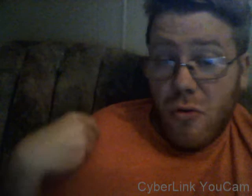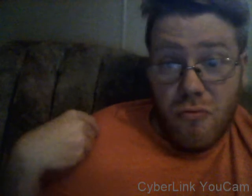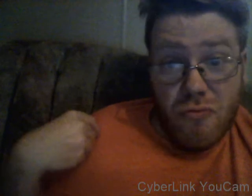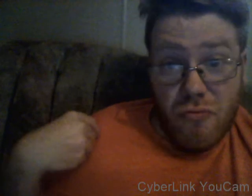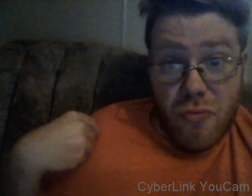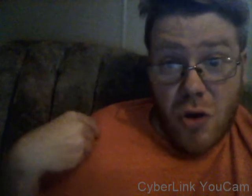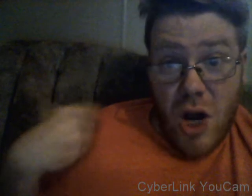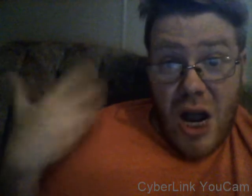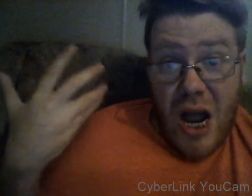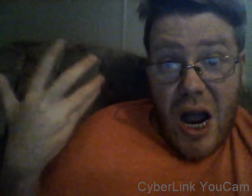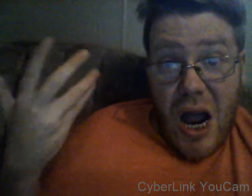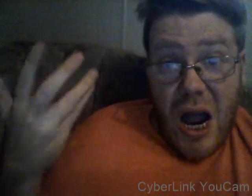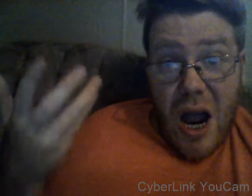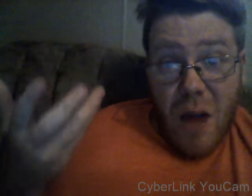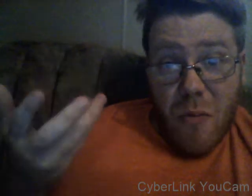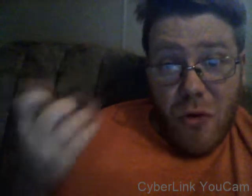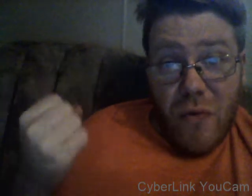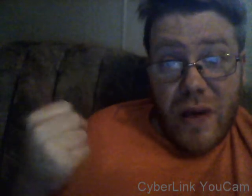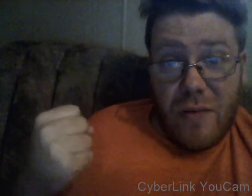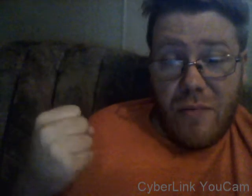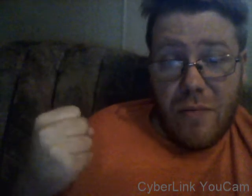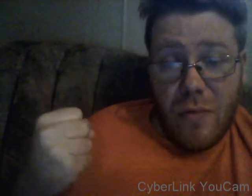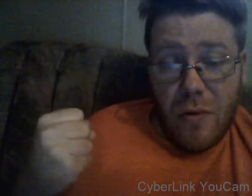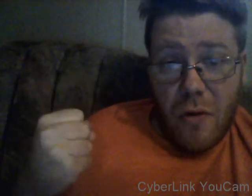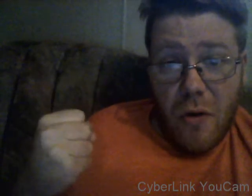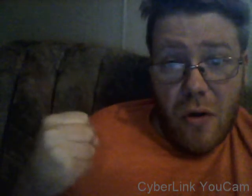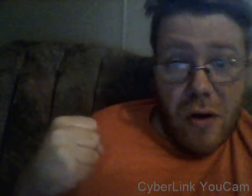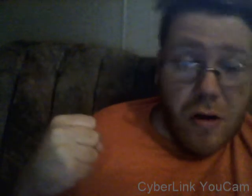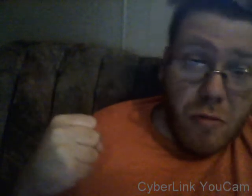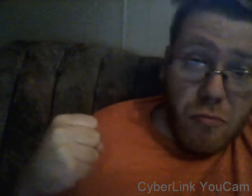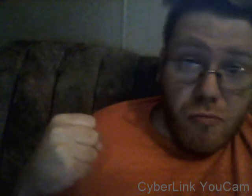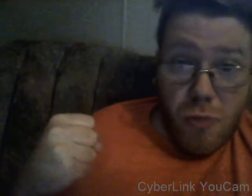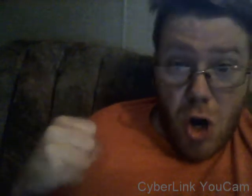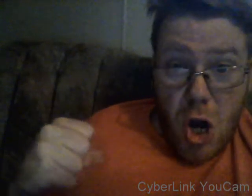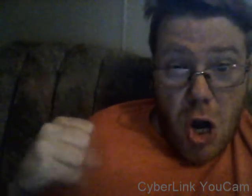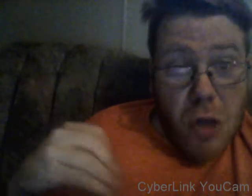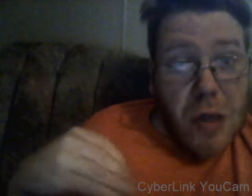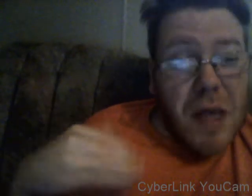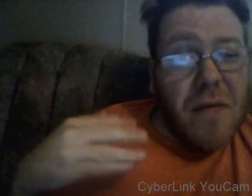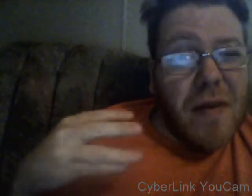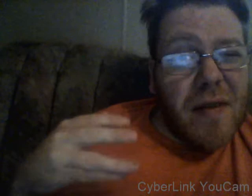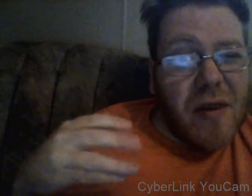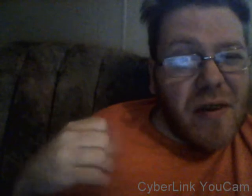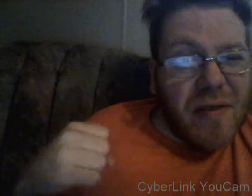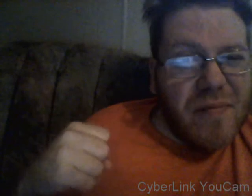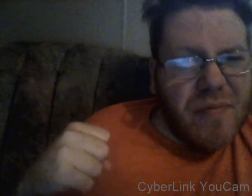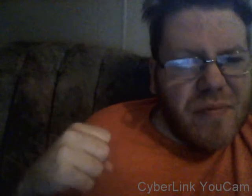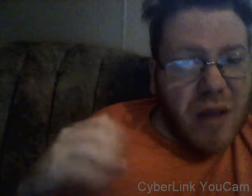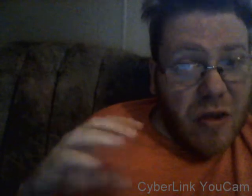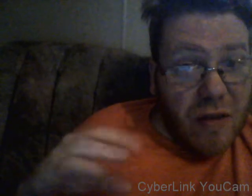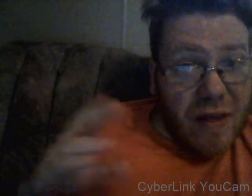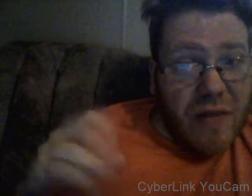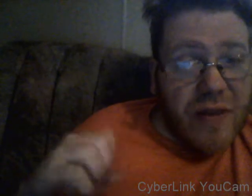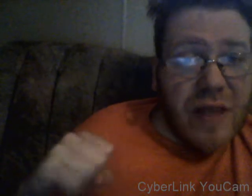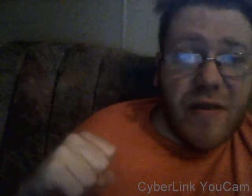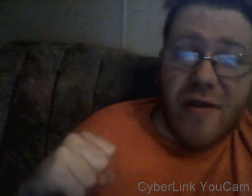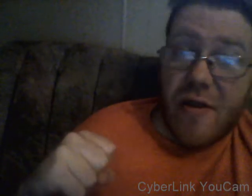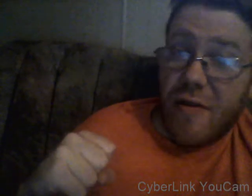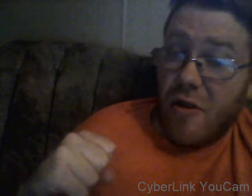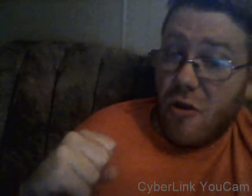a movie or TV series. Actually a season of a TV series so